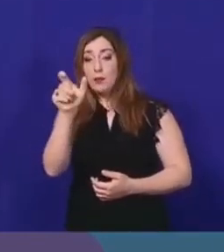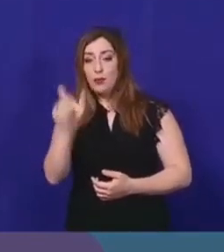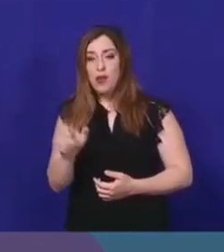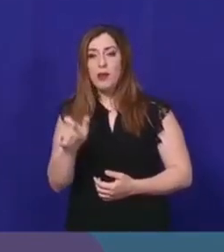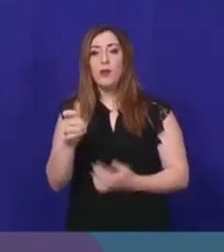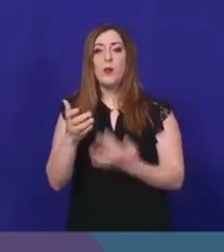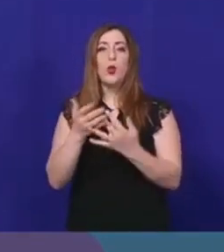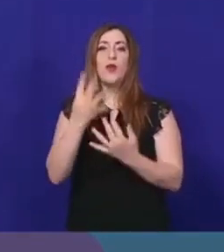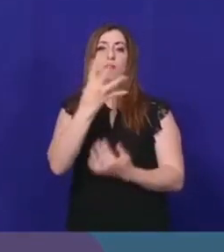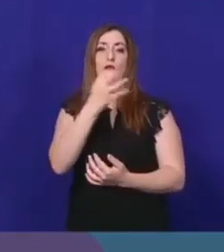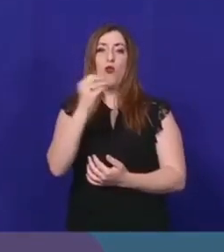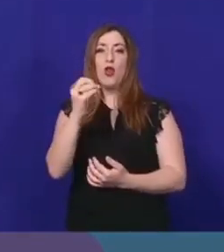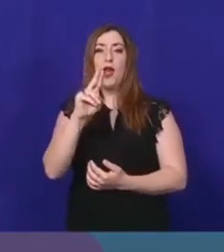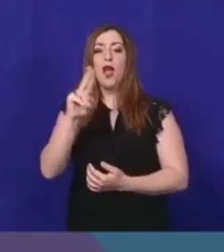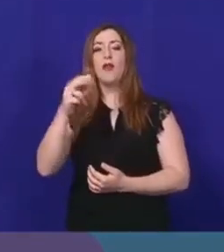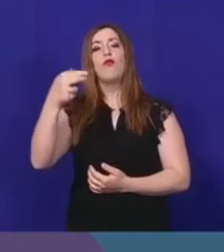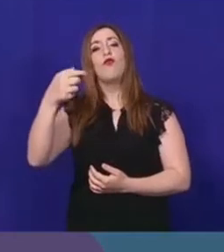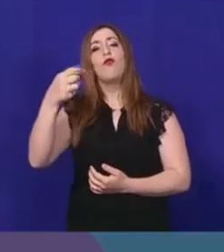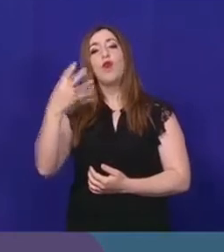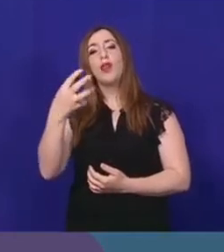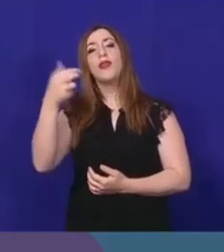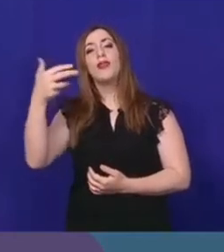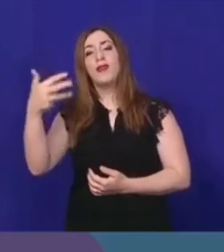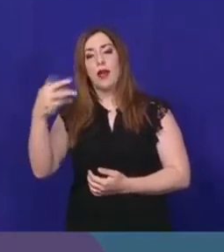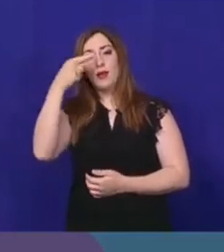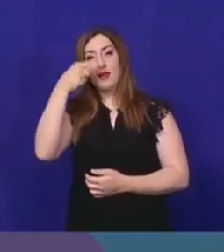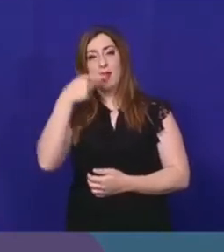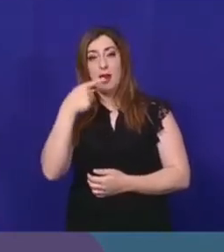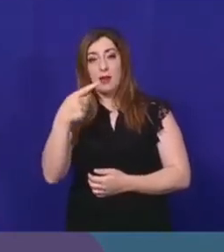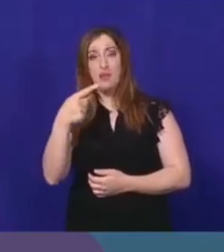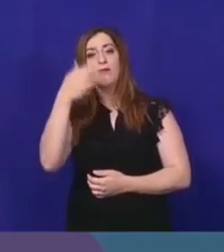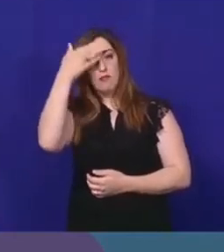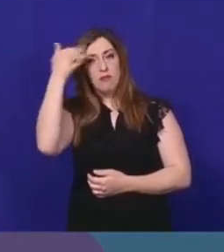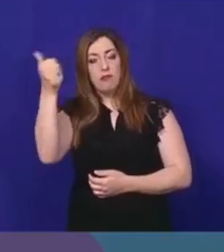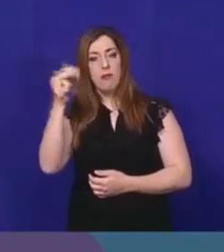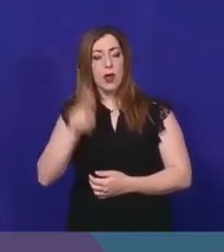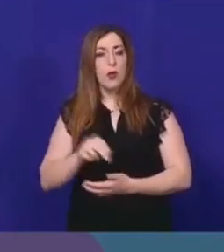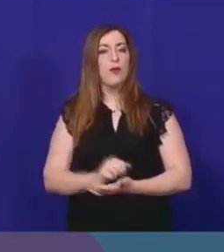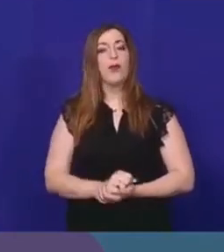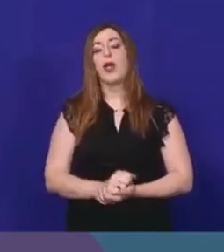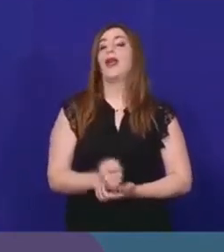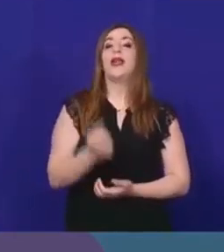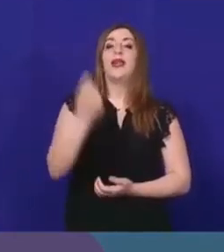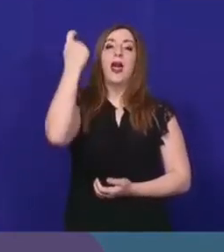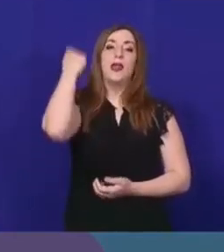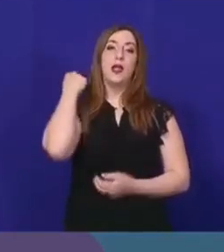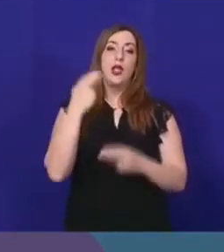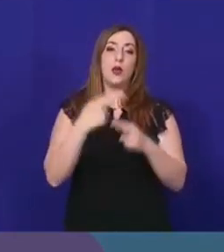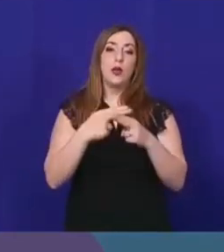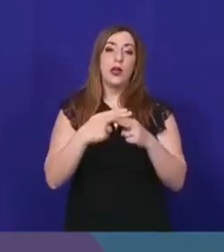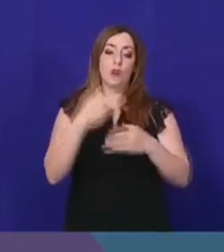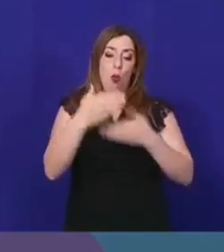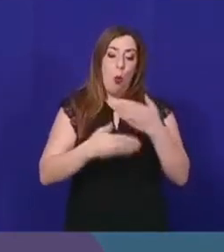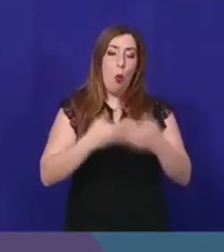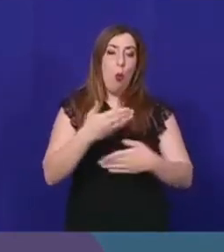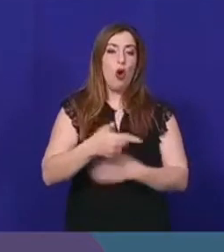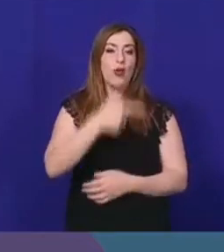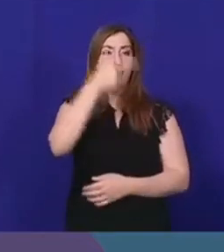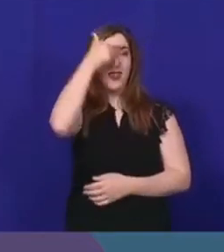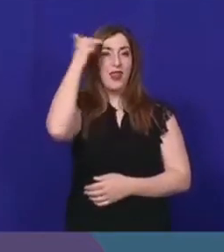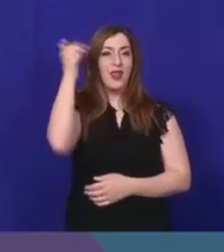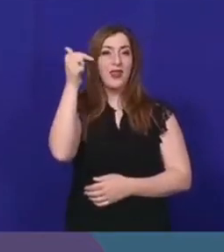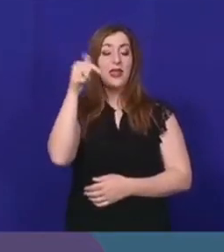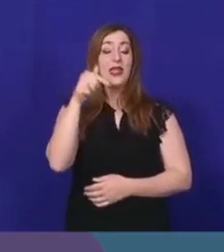Yesterday, we continued to do more tests, and the total test that we have done yesterday was 1,017,